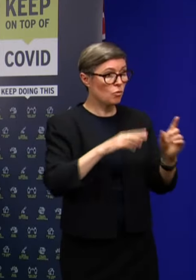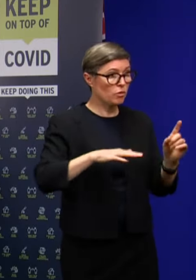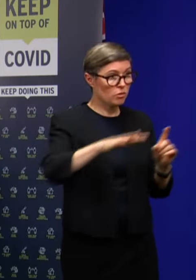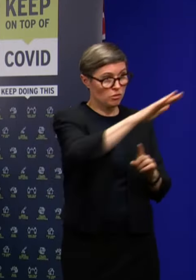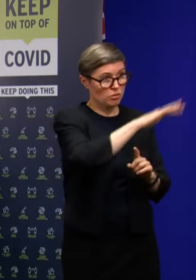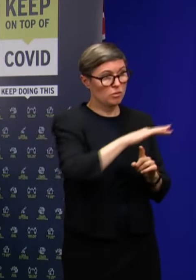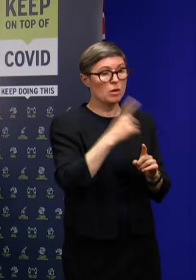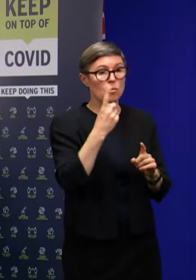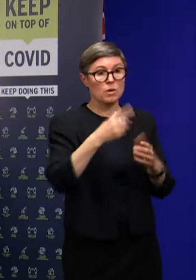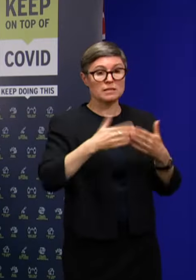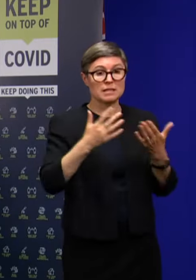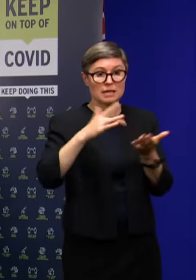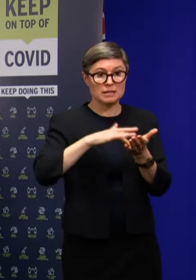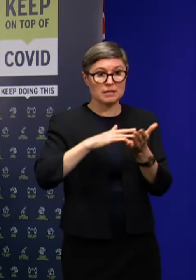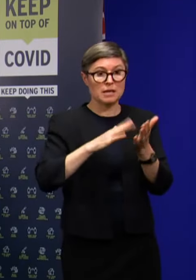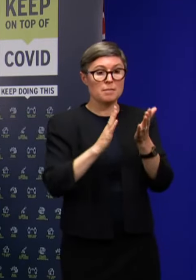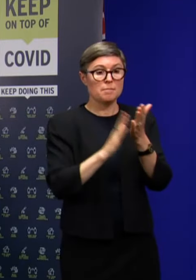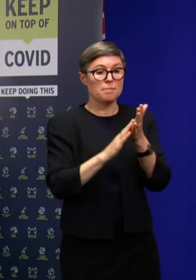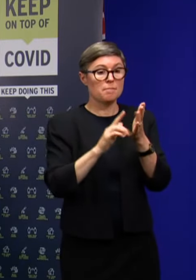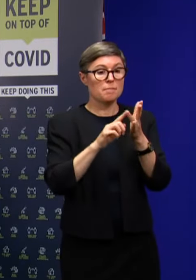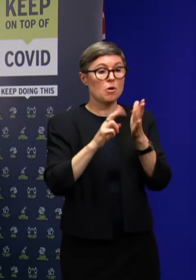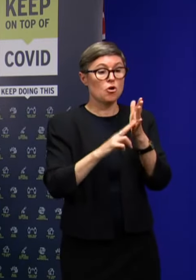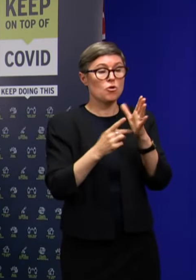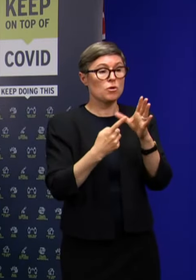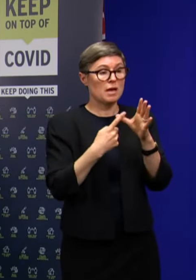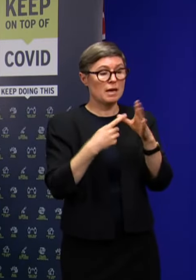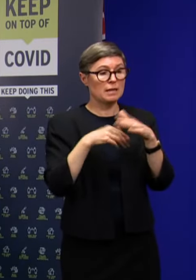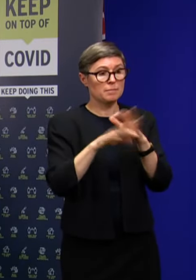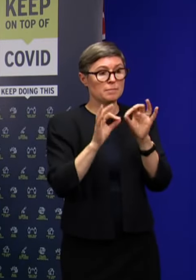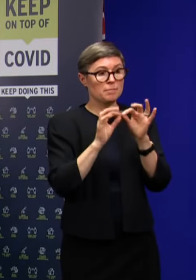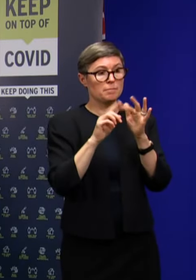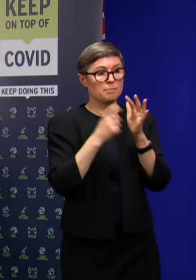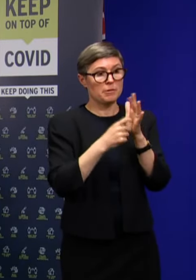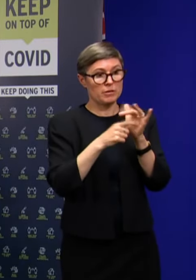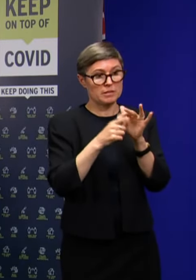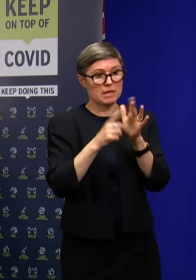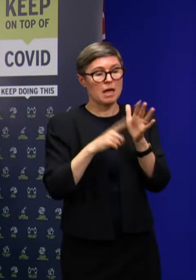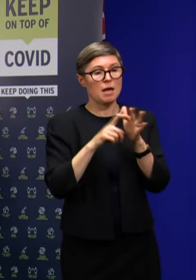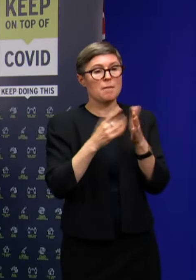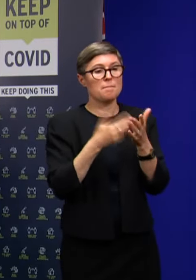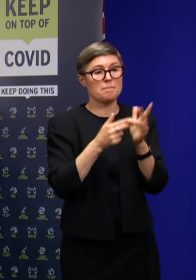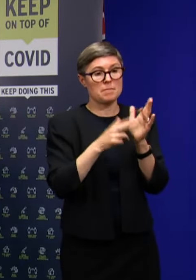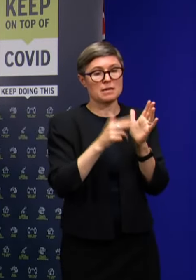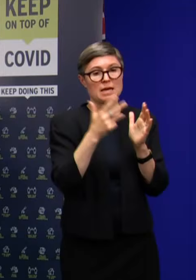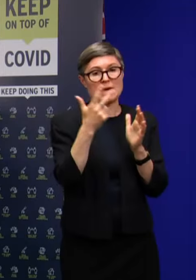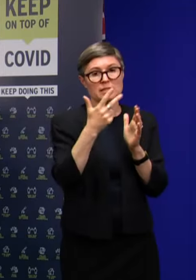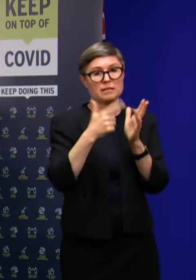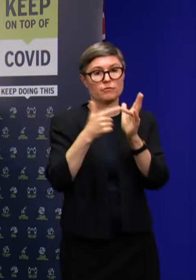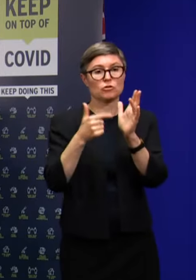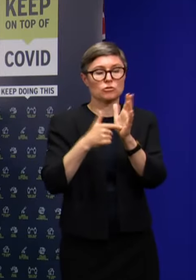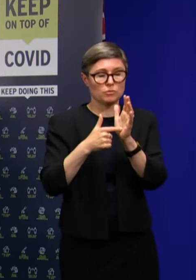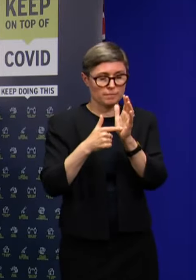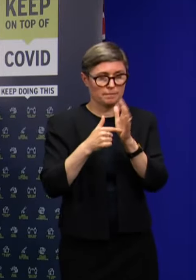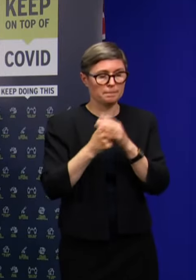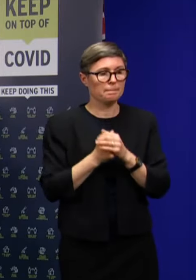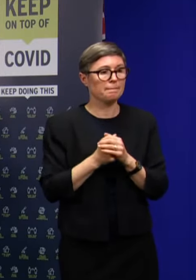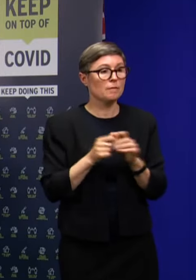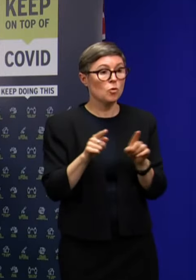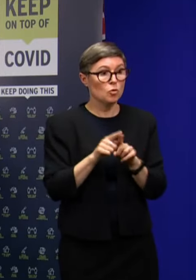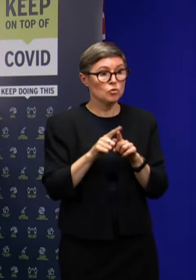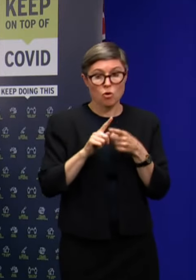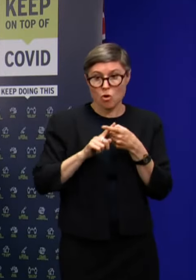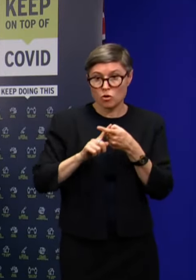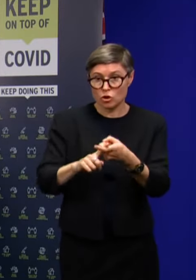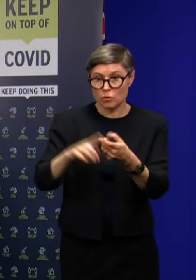a one-day pop-up clinic at Mona in Berrydale on Monday, the 18th of October. And while we also have an ongoing clinic in Moona,